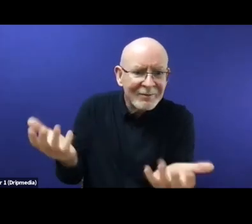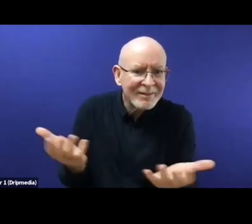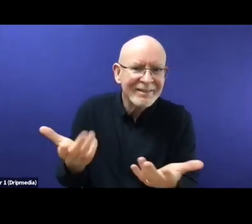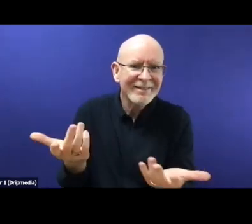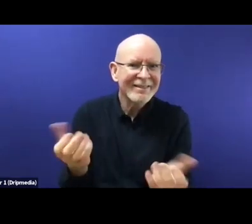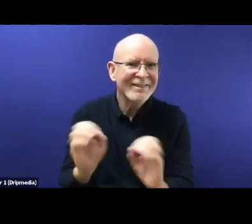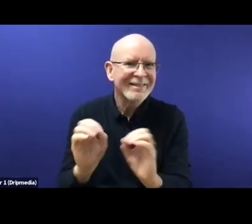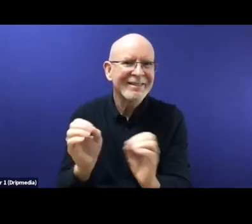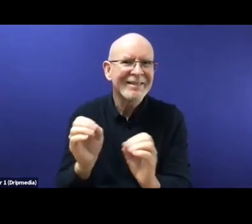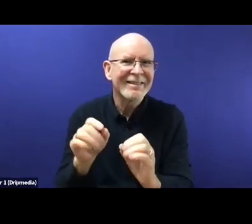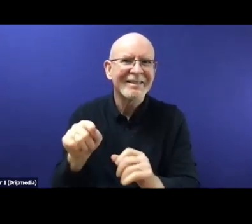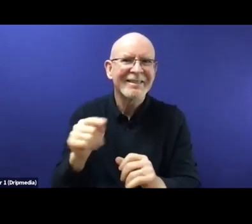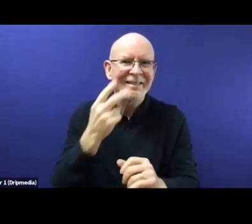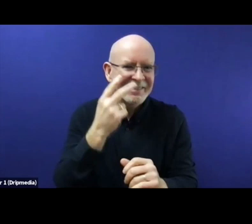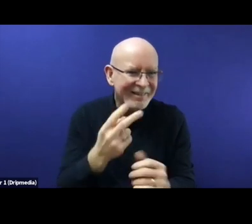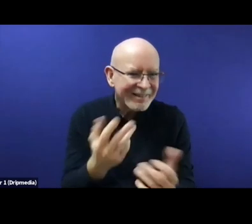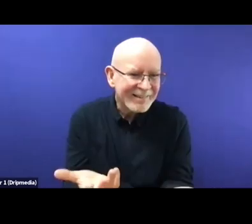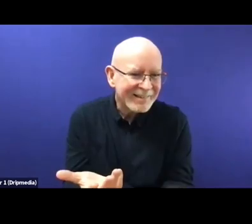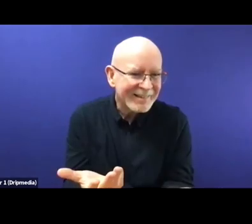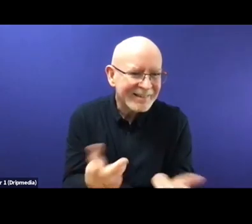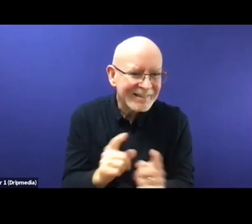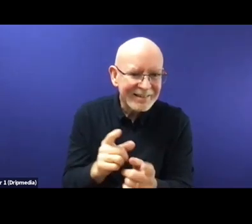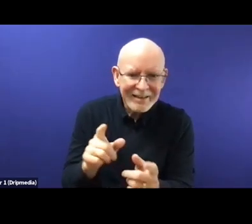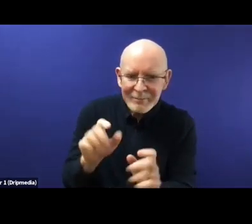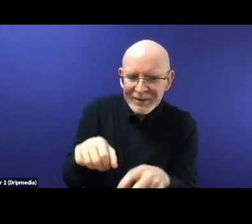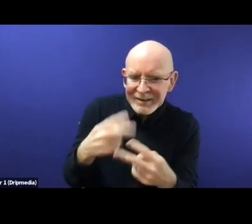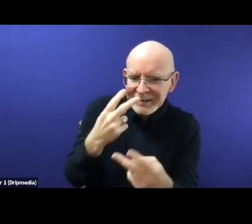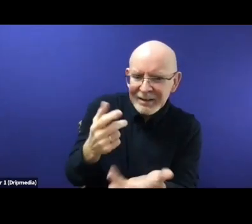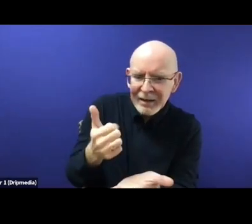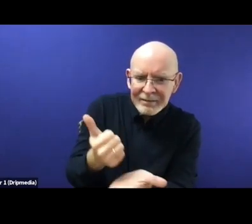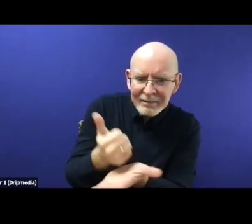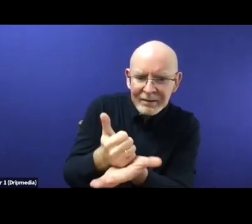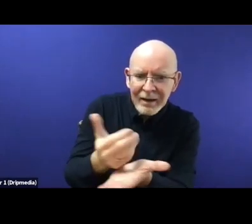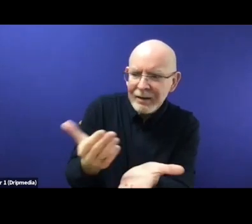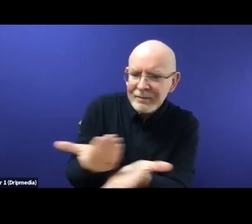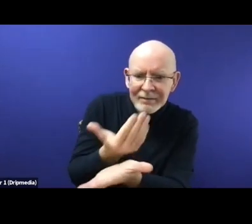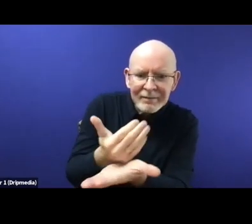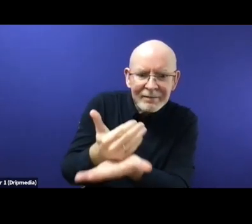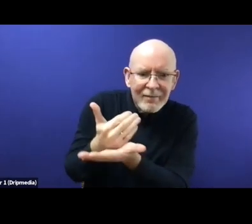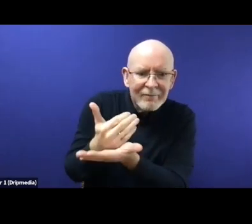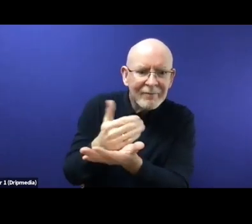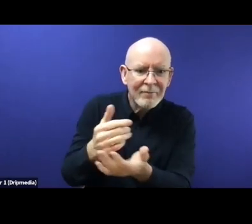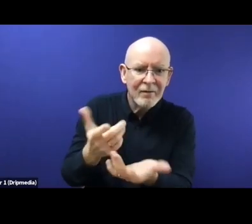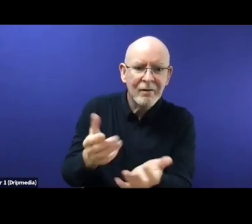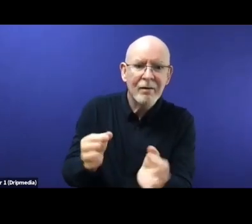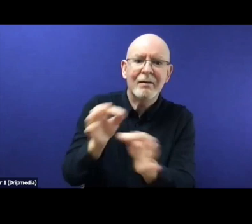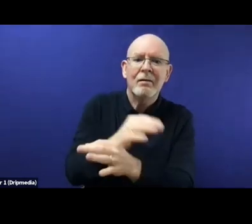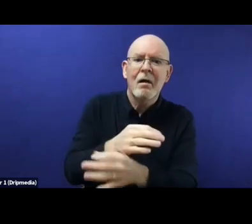advisory board and part of expert group, we are trying to actually negotiate and give them the